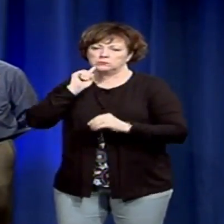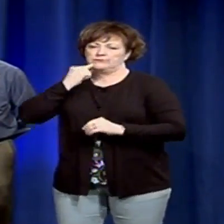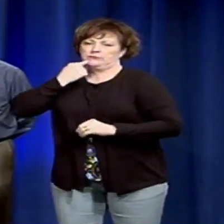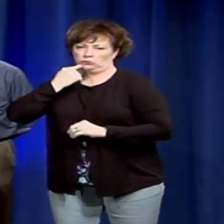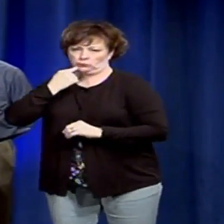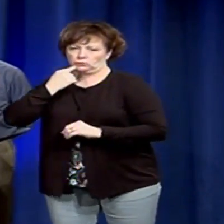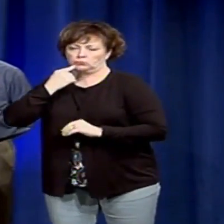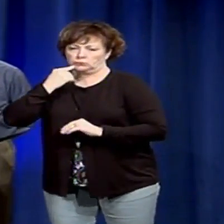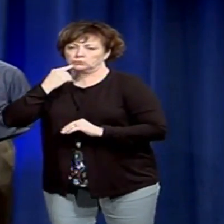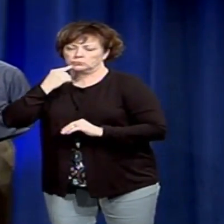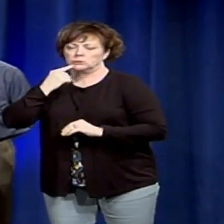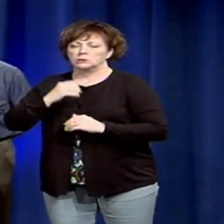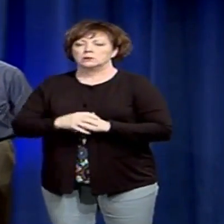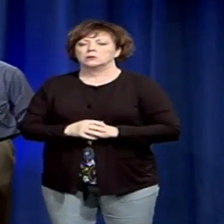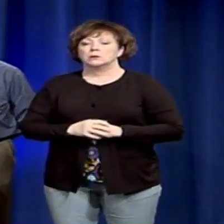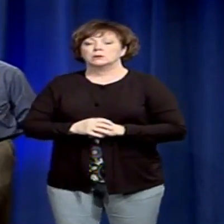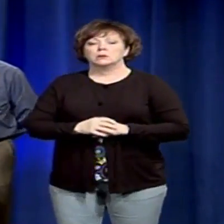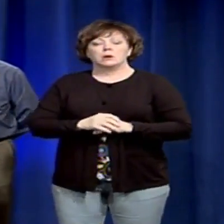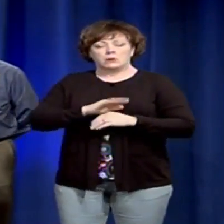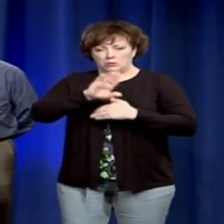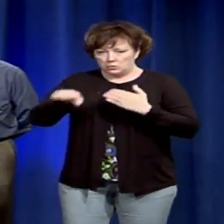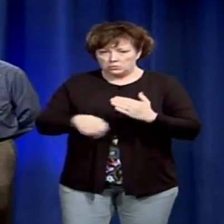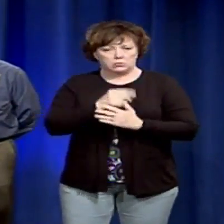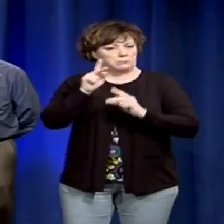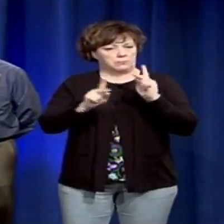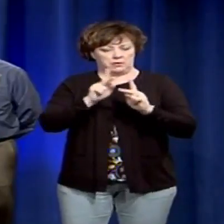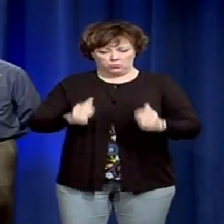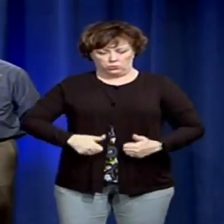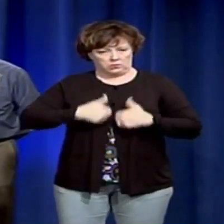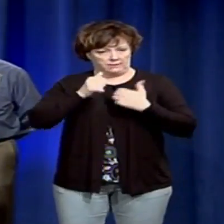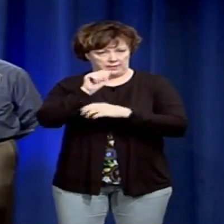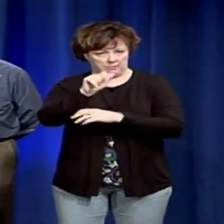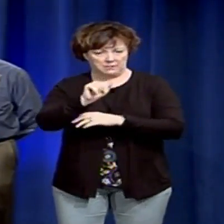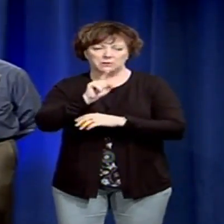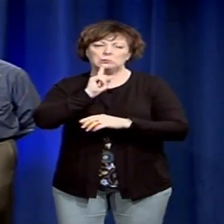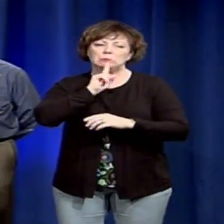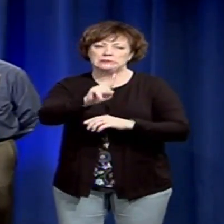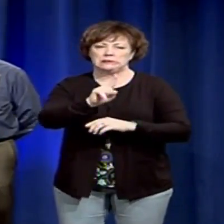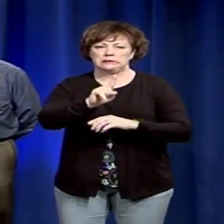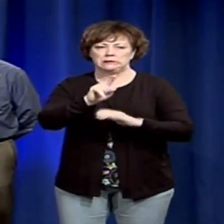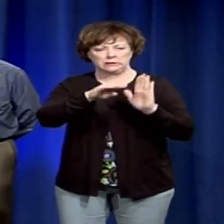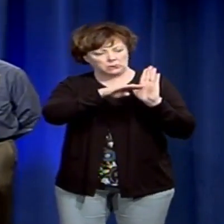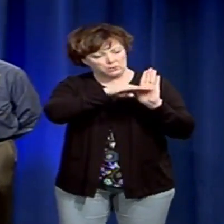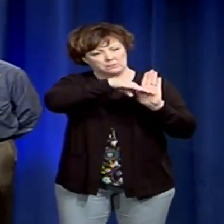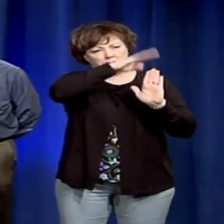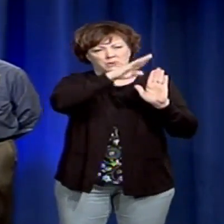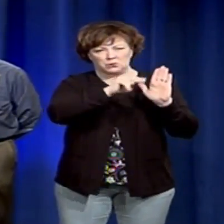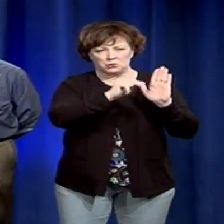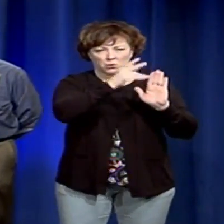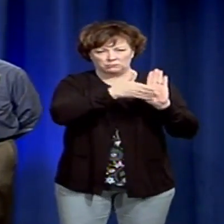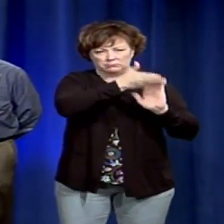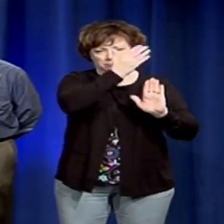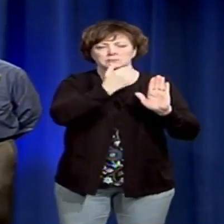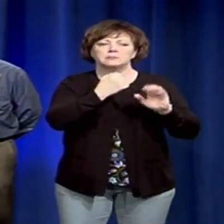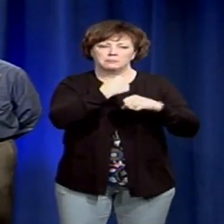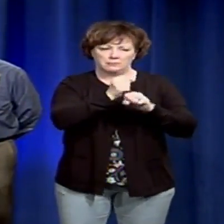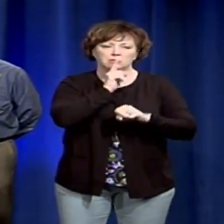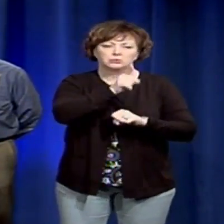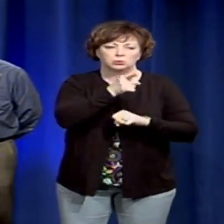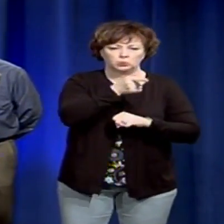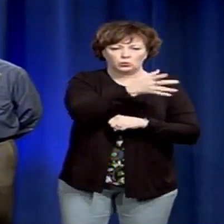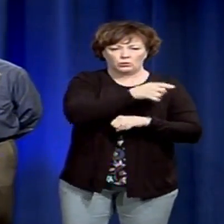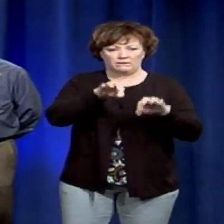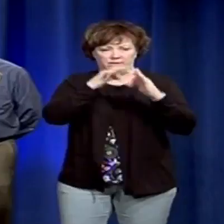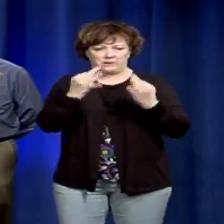storms. All Alabamians, but especially those in the northern half of the state, must make sure they and their families